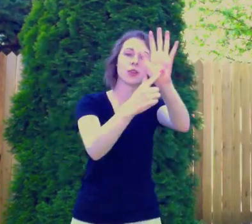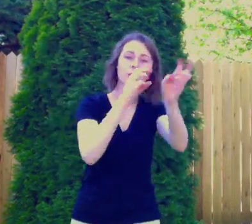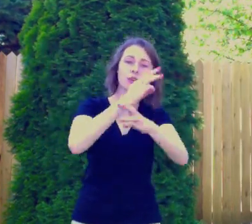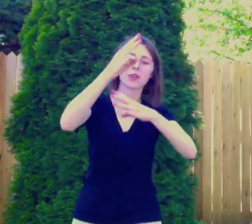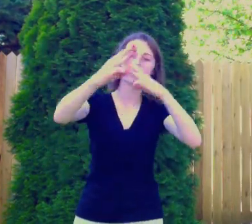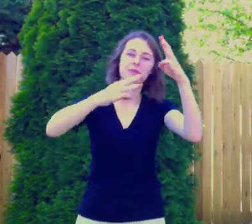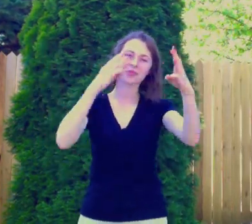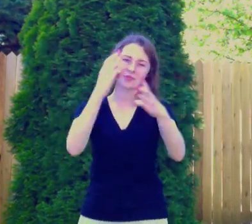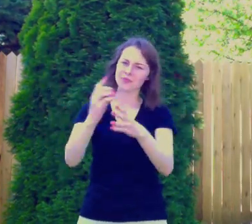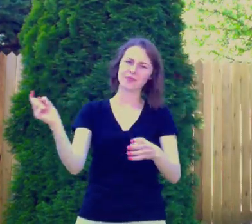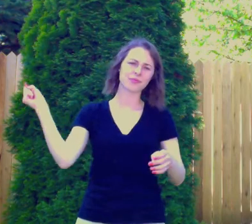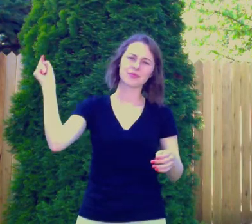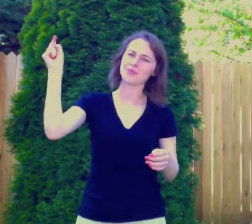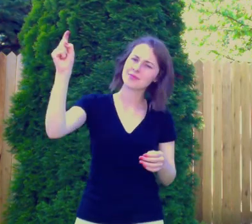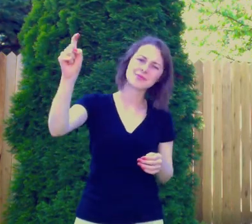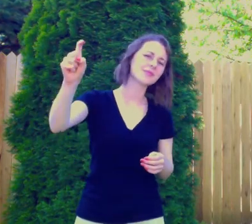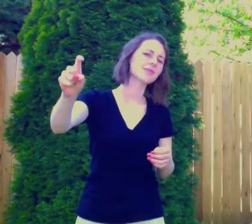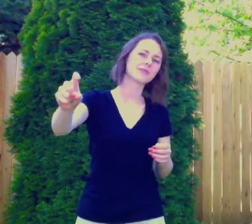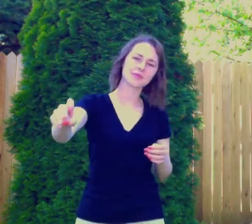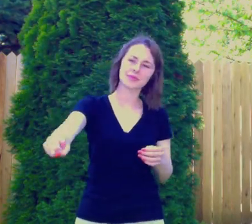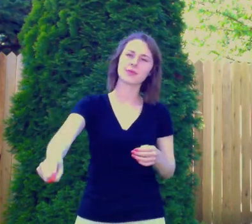hidden away